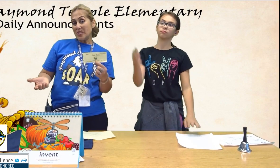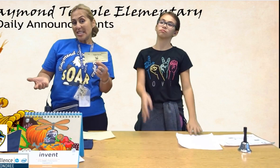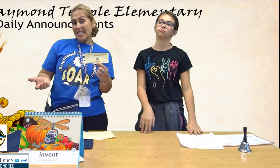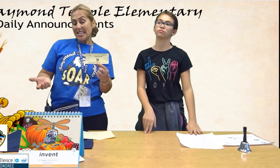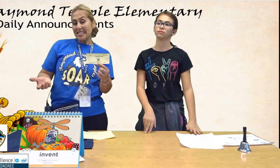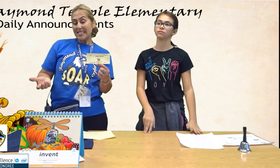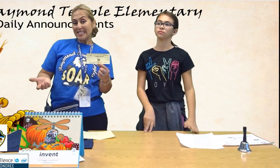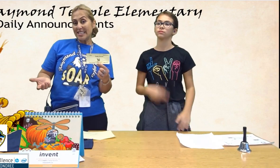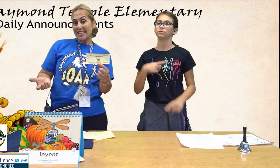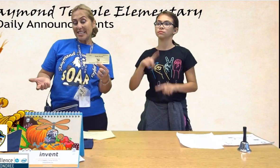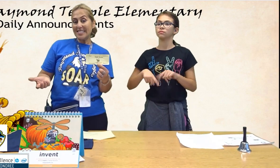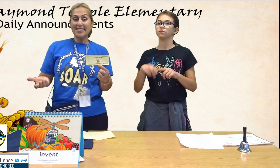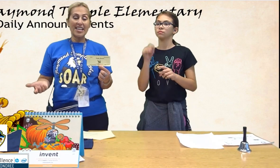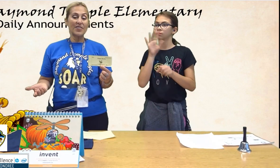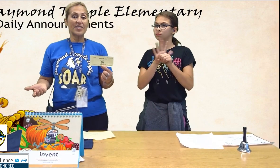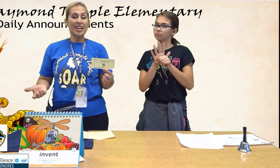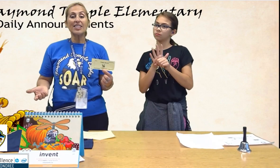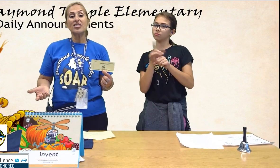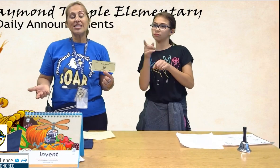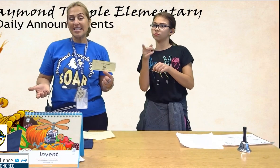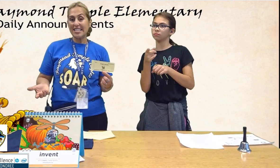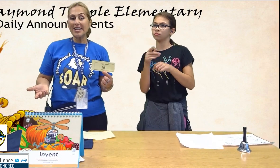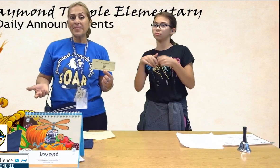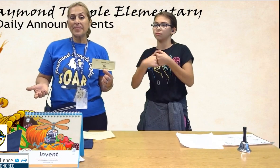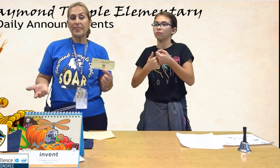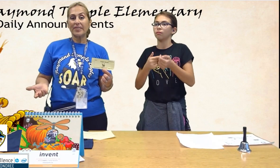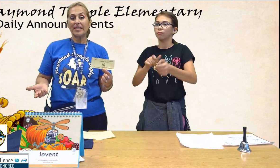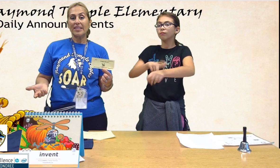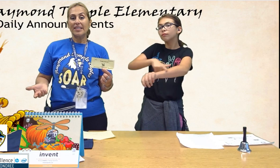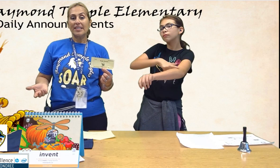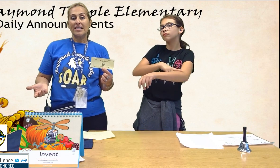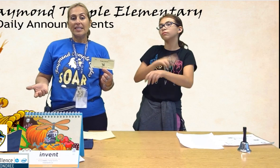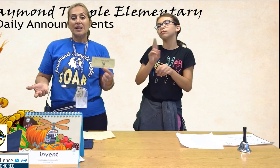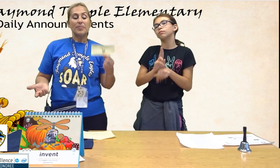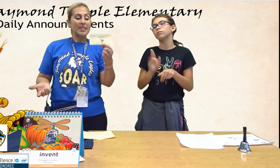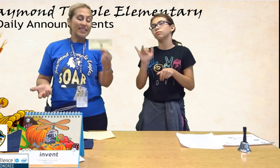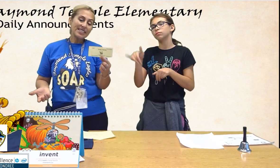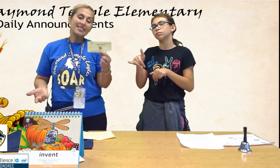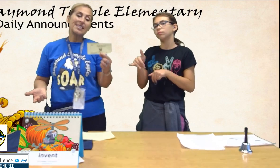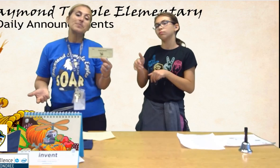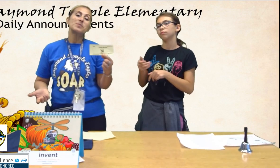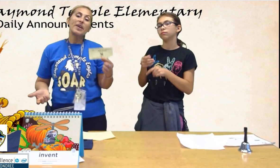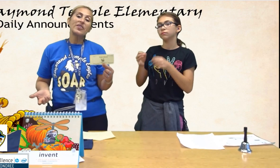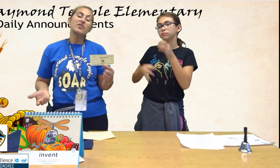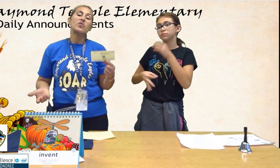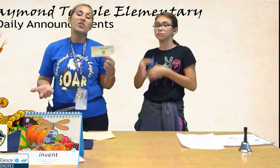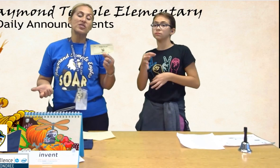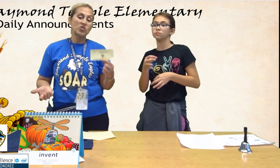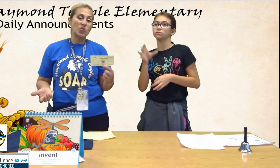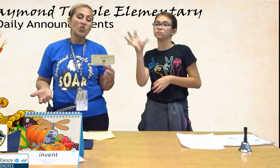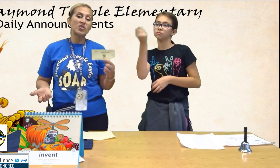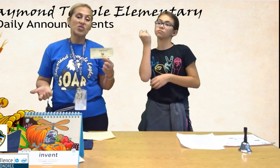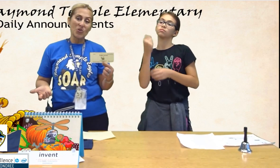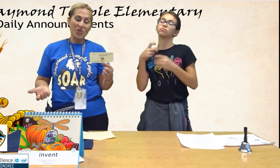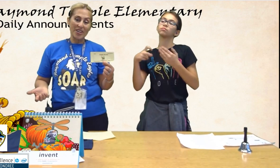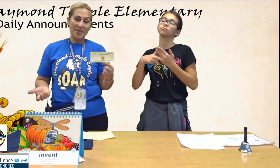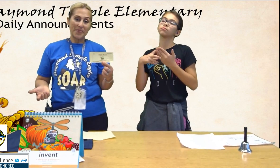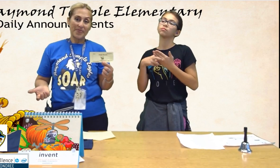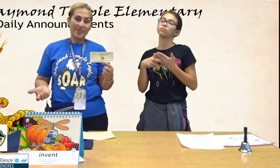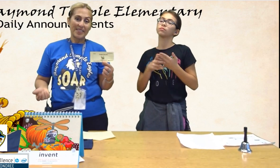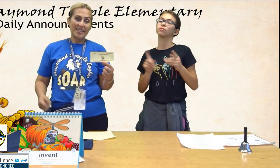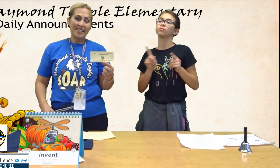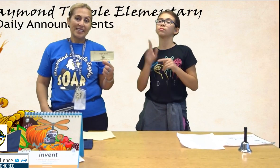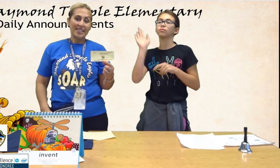be using this instead of the gacha ticket, but this seems better for the SORI store.